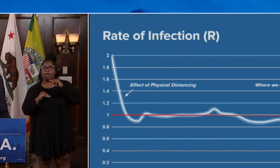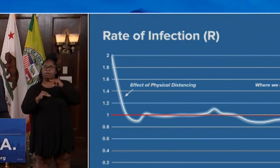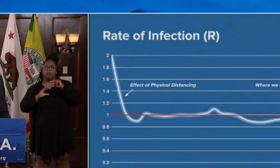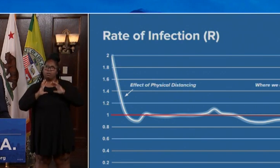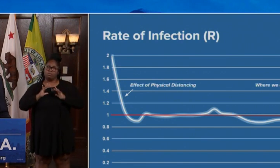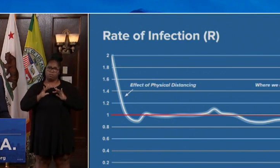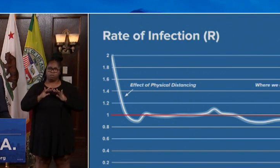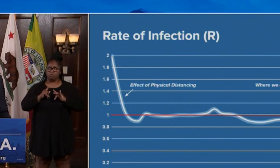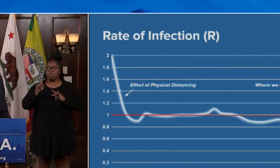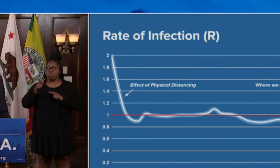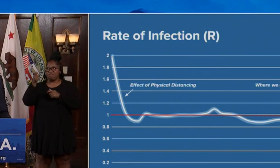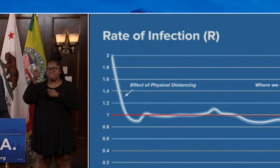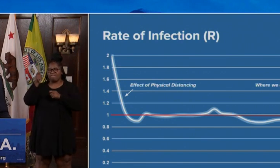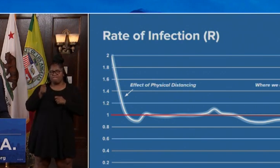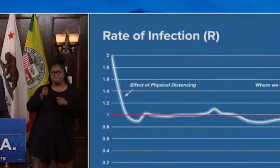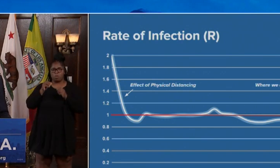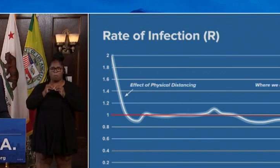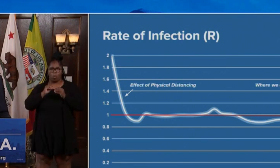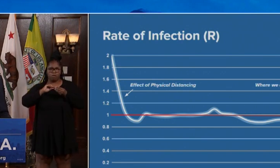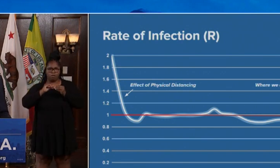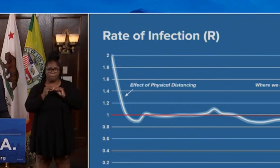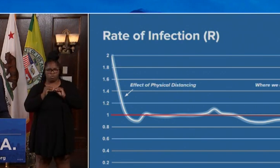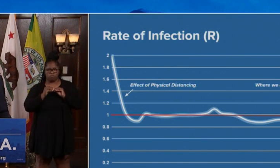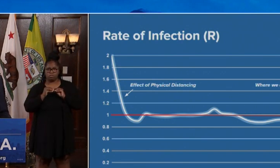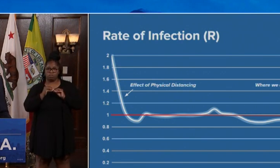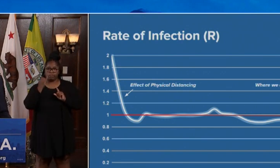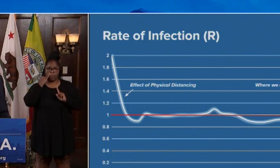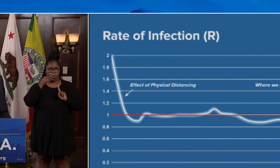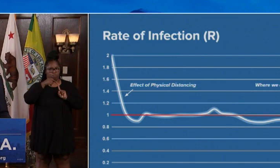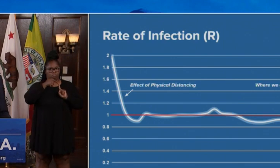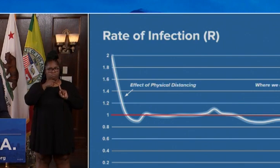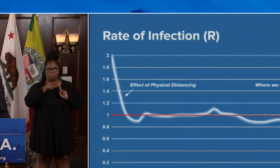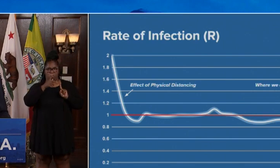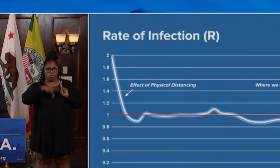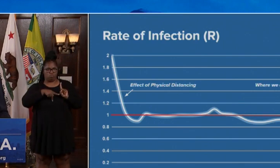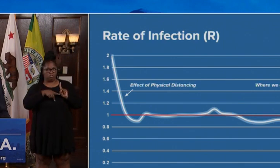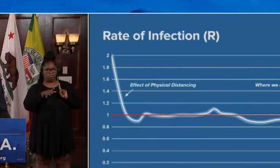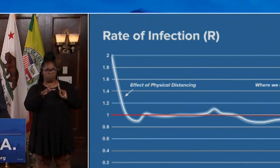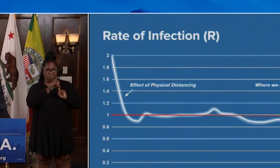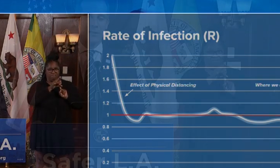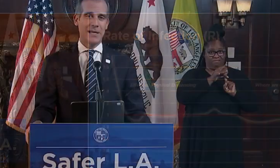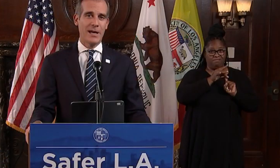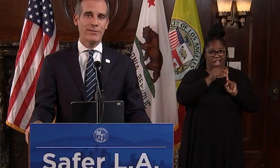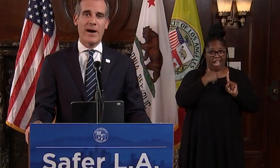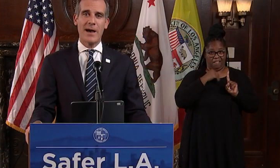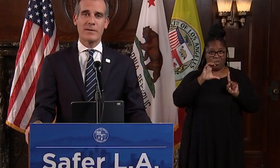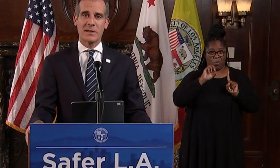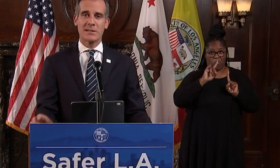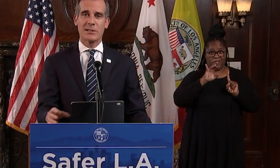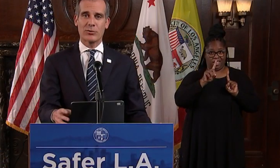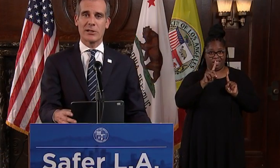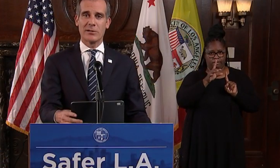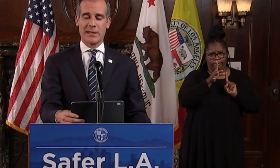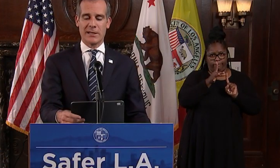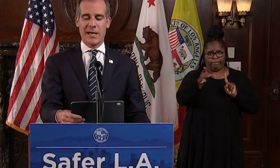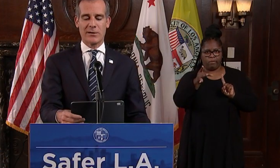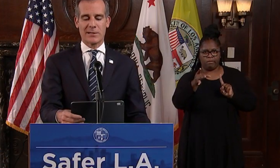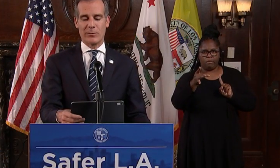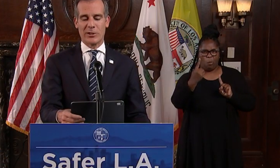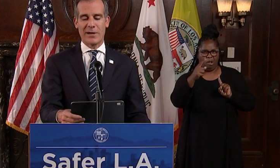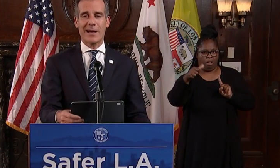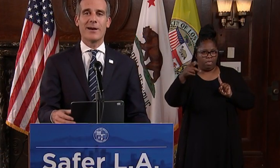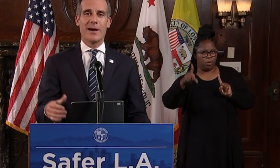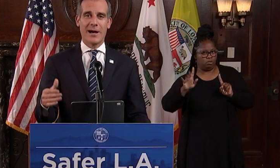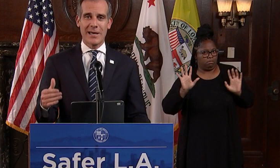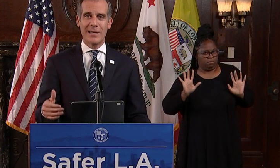as long as somebody infected isn't spreading it to more than one person. As of today, five of the six critical indicators